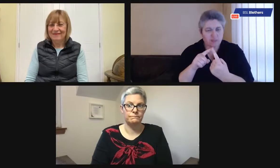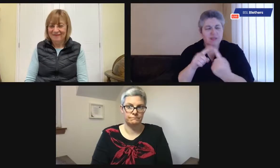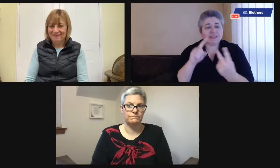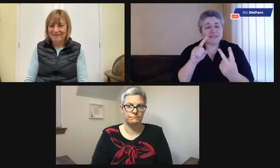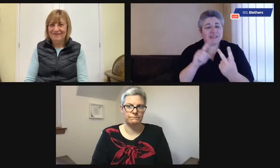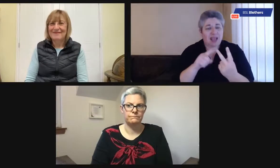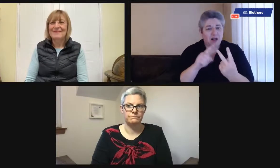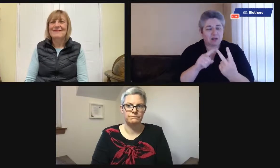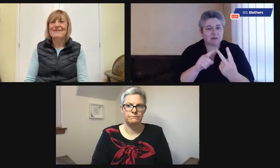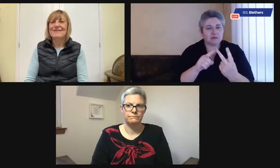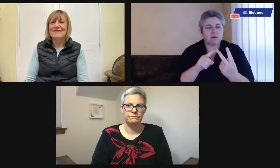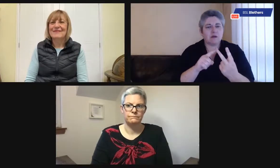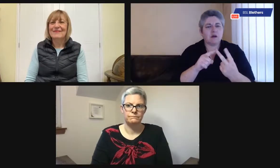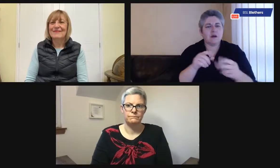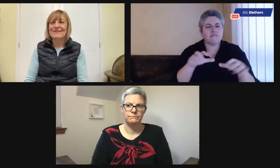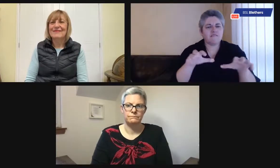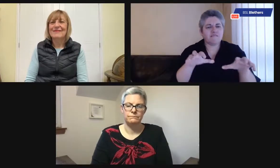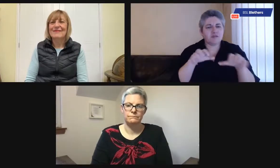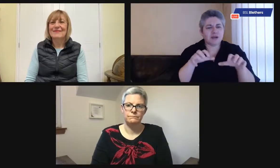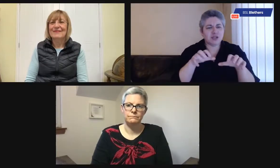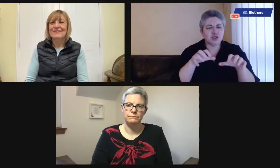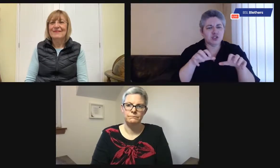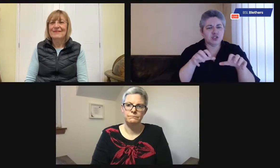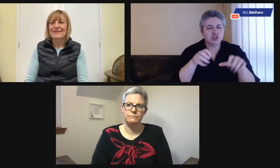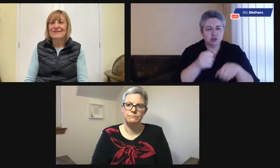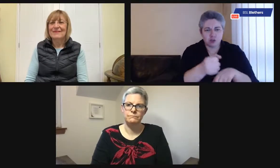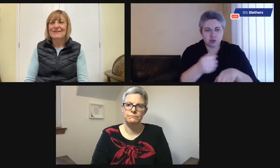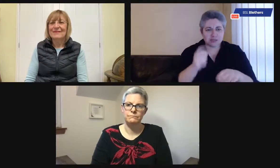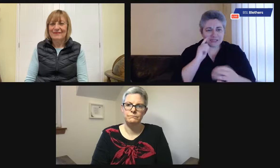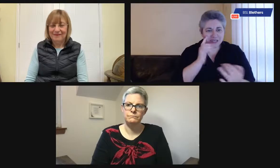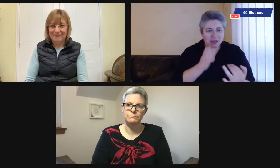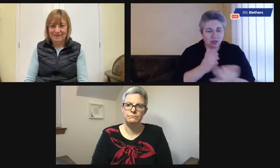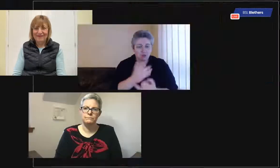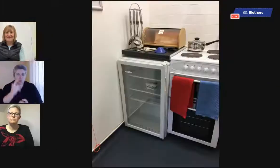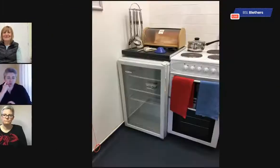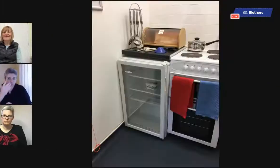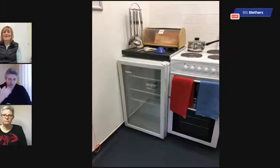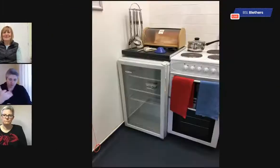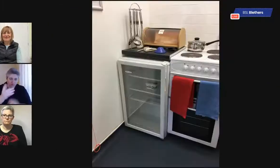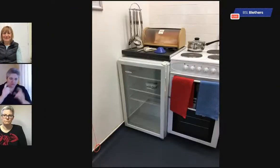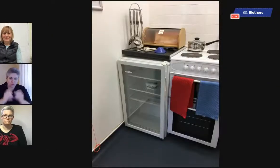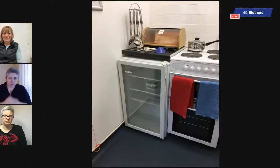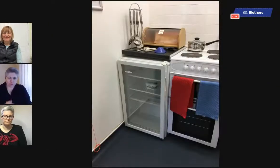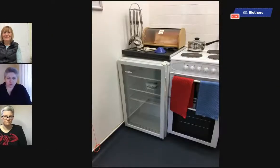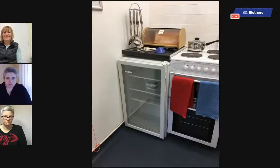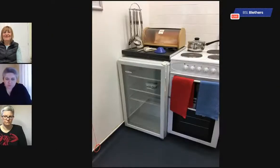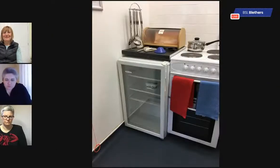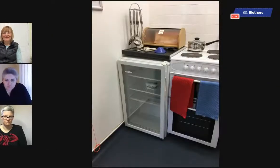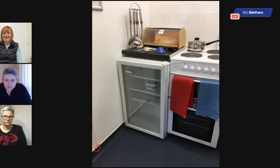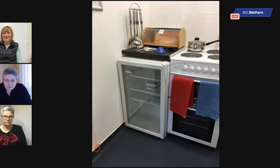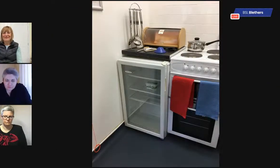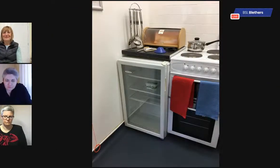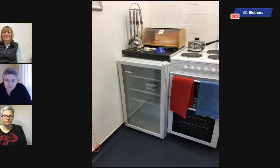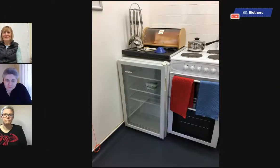Okay, so that's one. And another thing is the fridge, as you can see here.